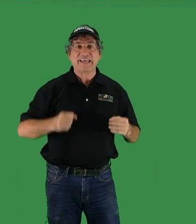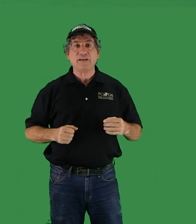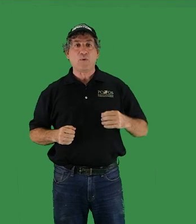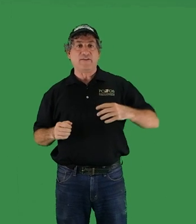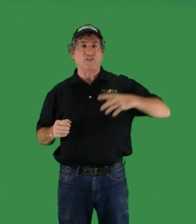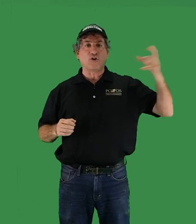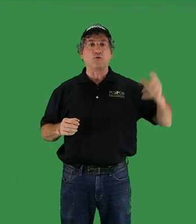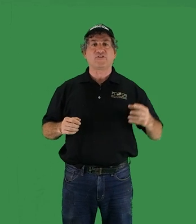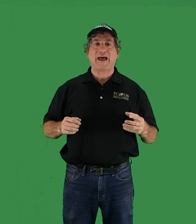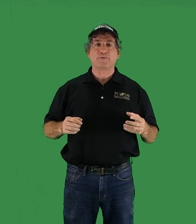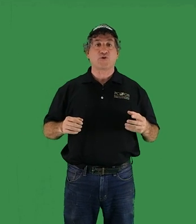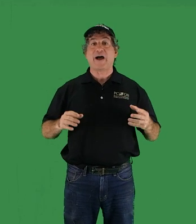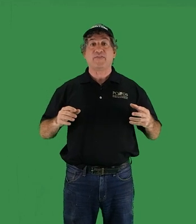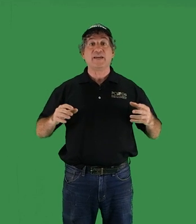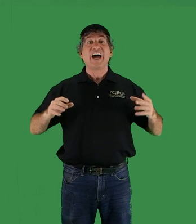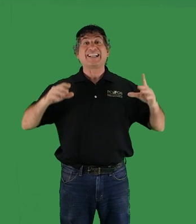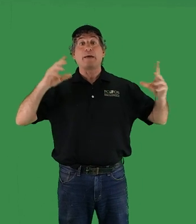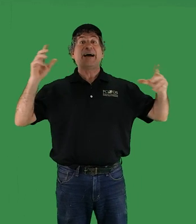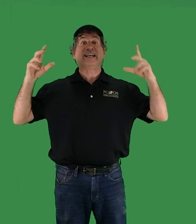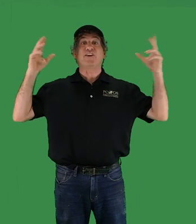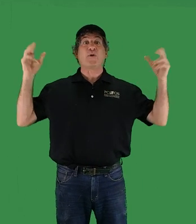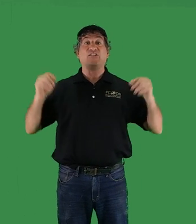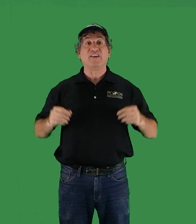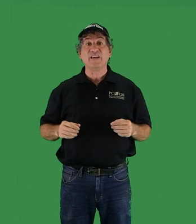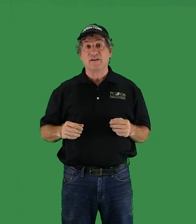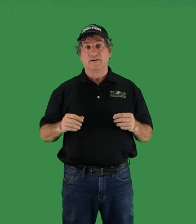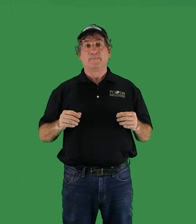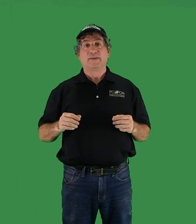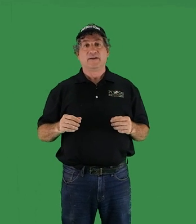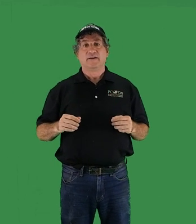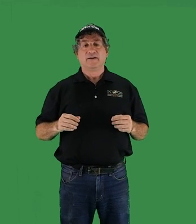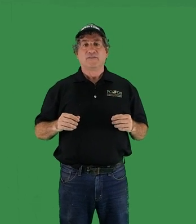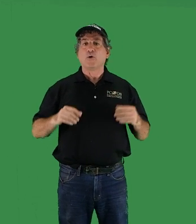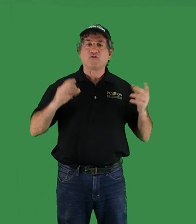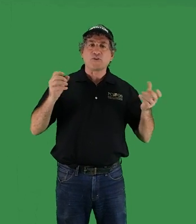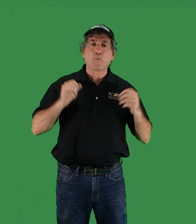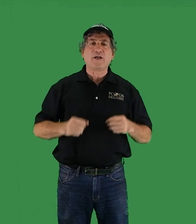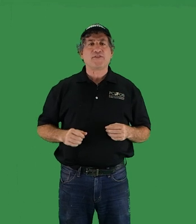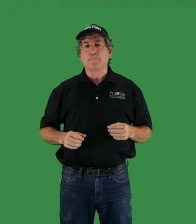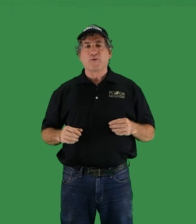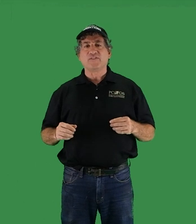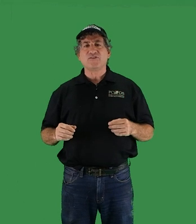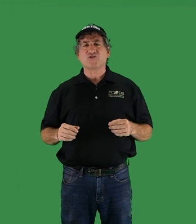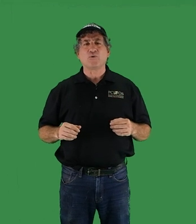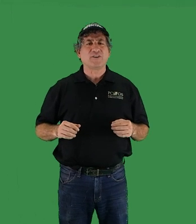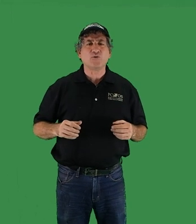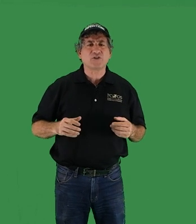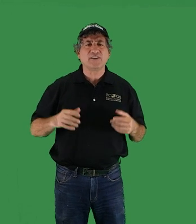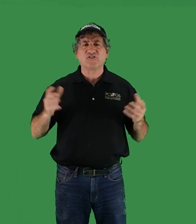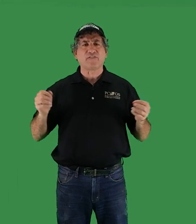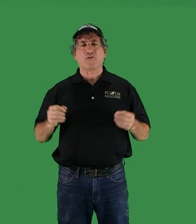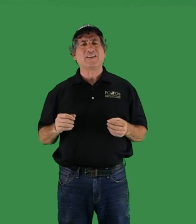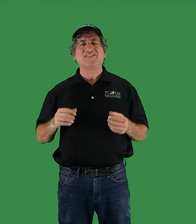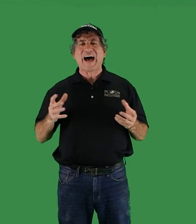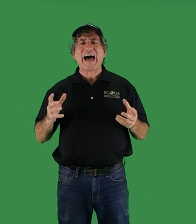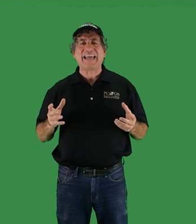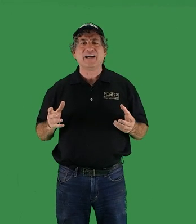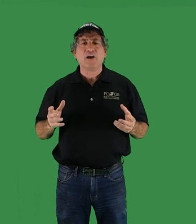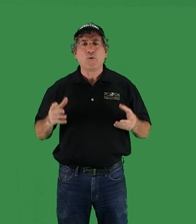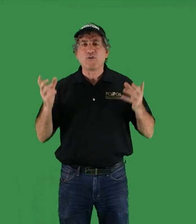heat waves and cold snaps throughout the climatically crazy year. Those with wealth and privilege don't usually suffer and die when